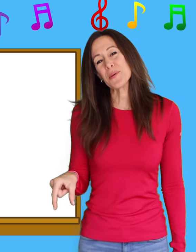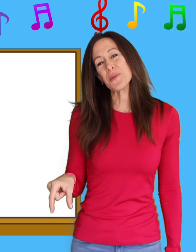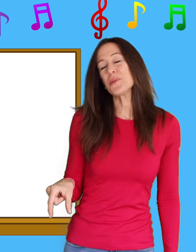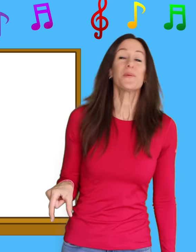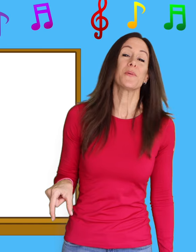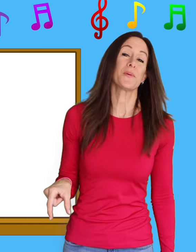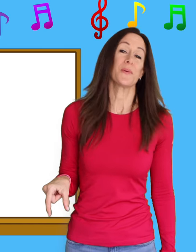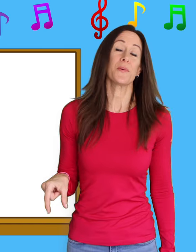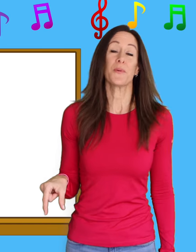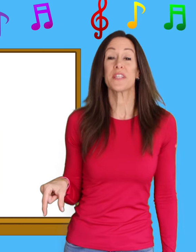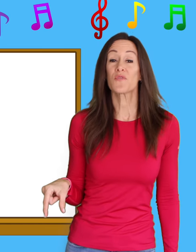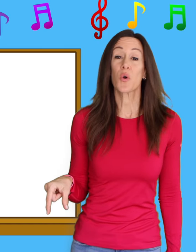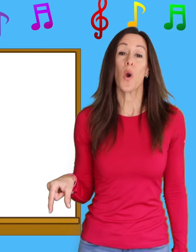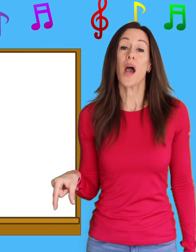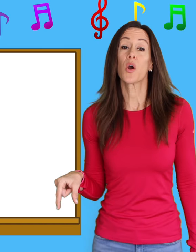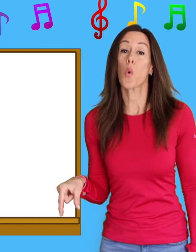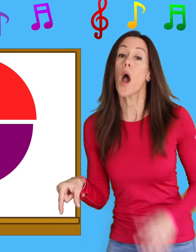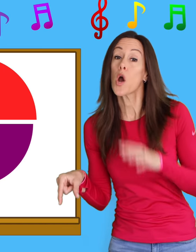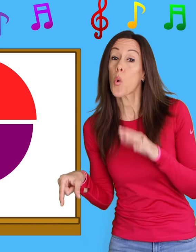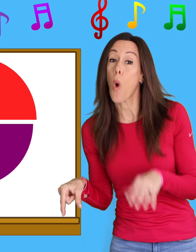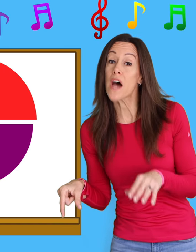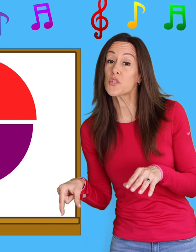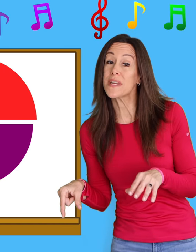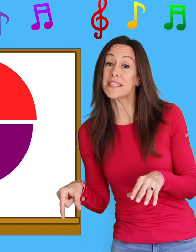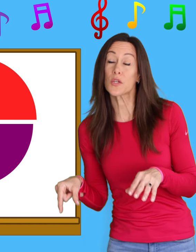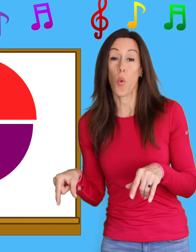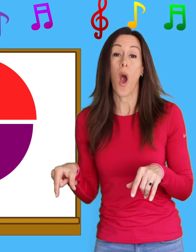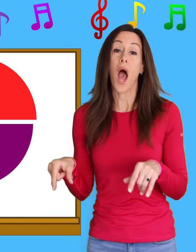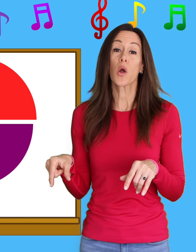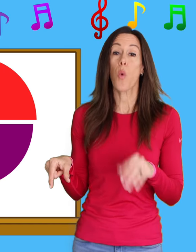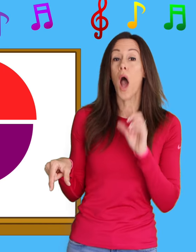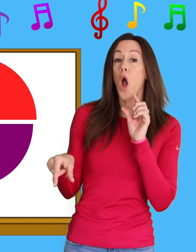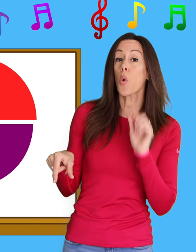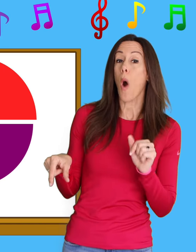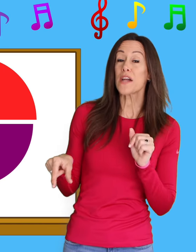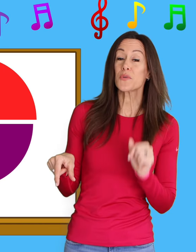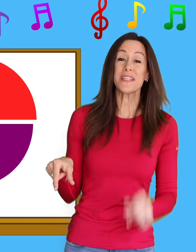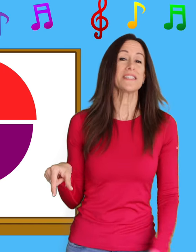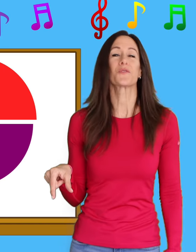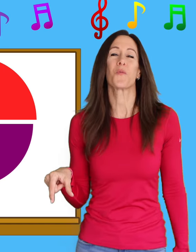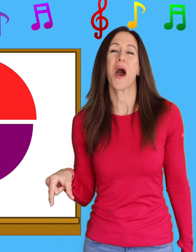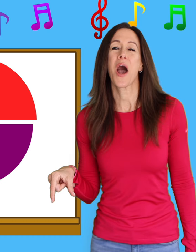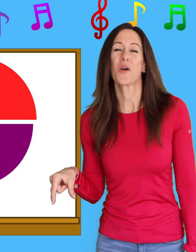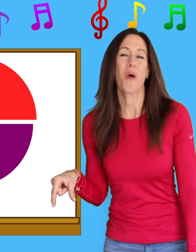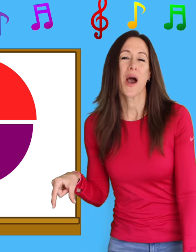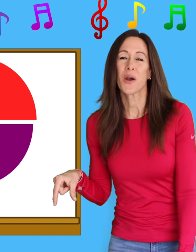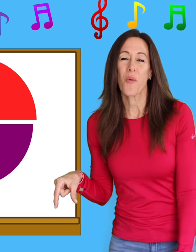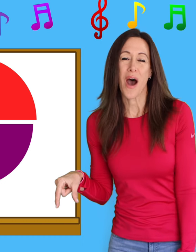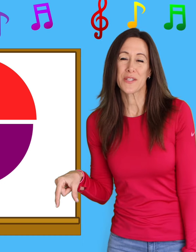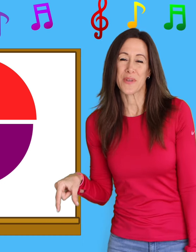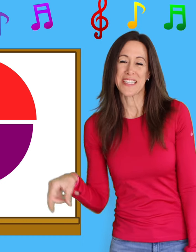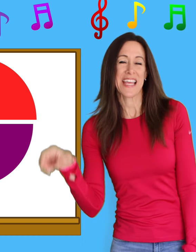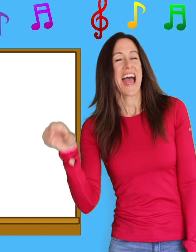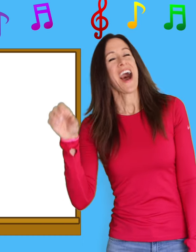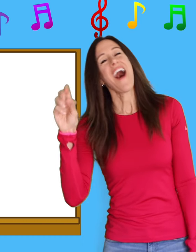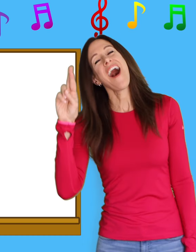is for Q-Q-Quadrant, Q-Q-Quadrant, Q-Q-Quadrant R